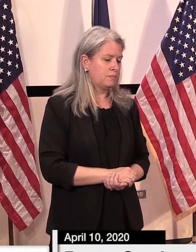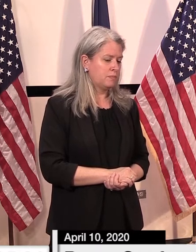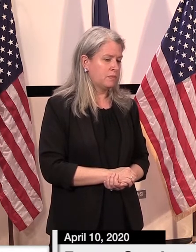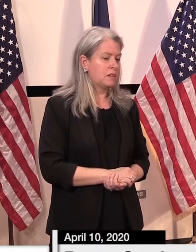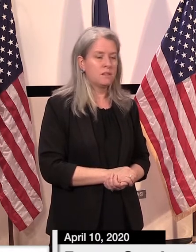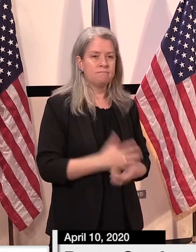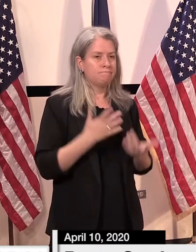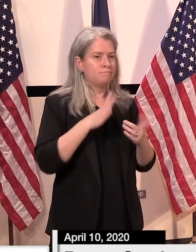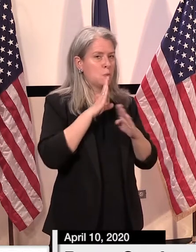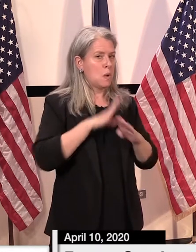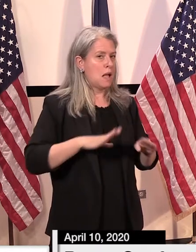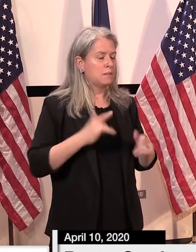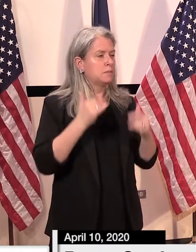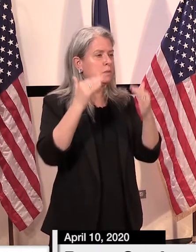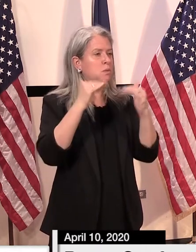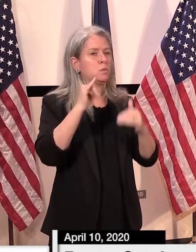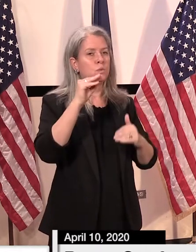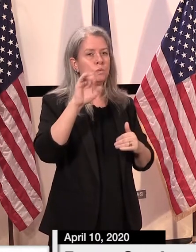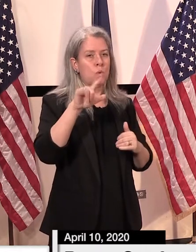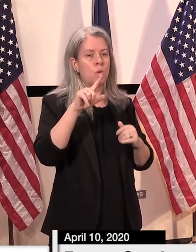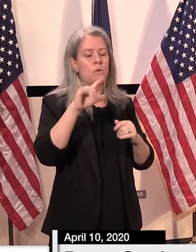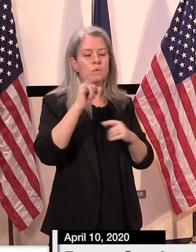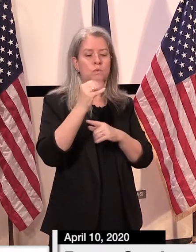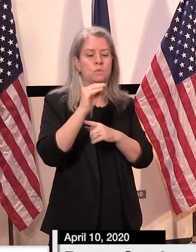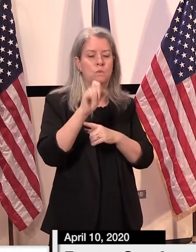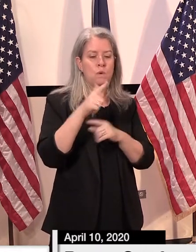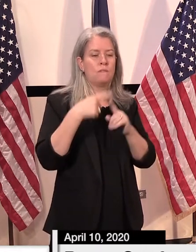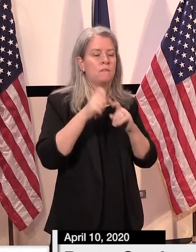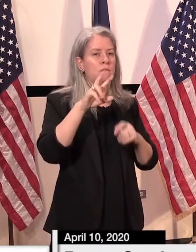All right. Joel Burlington Free Press.